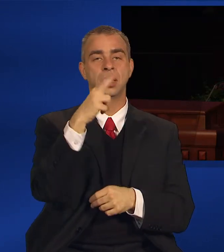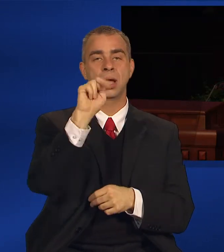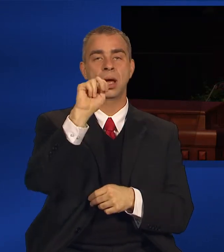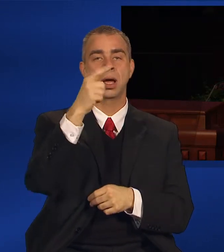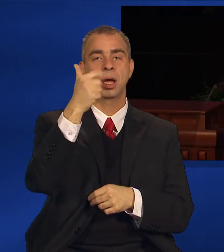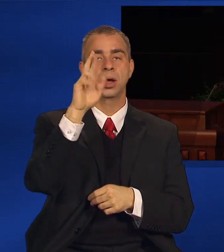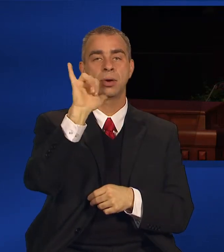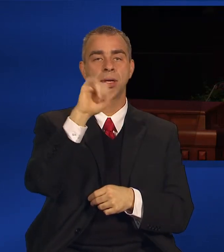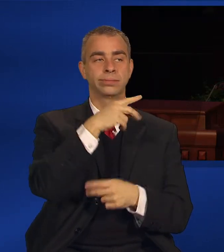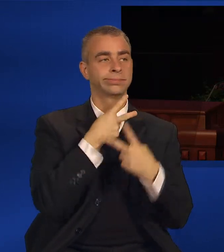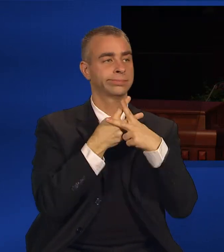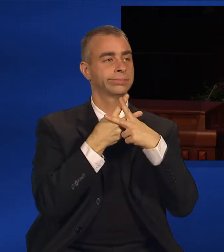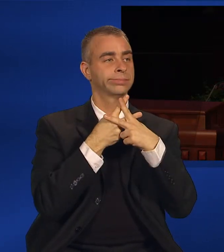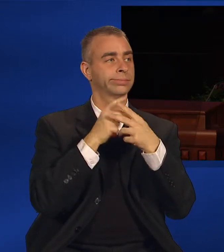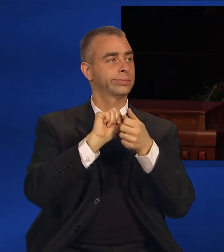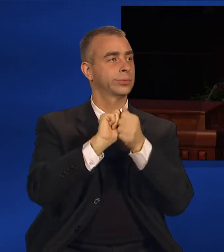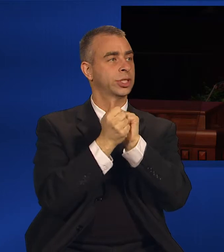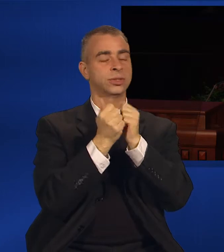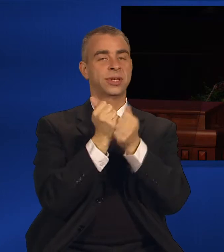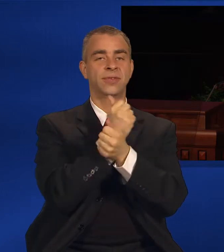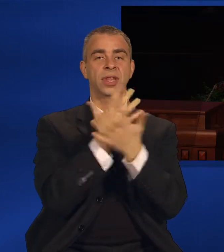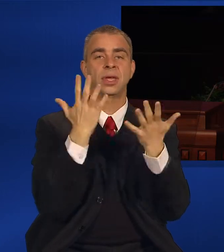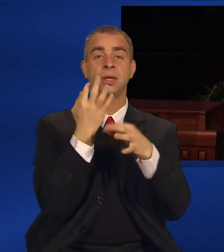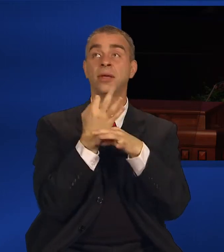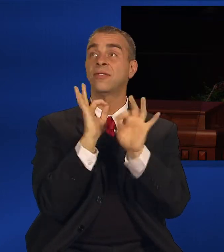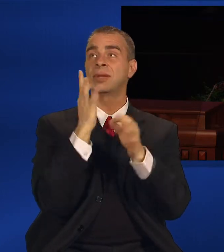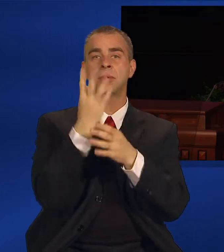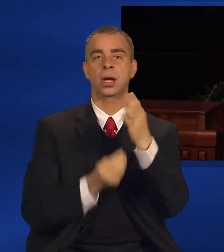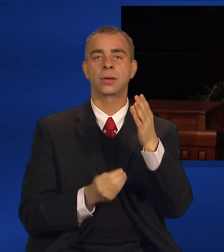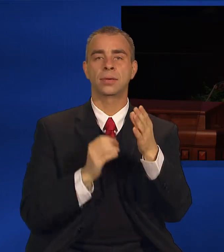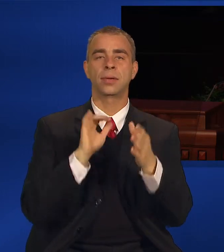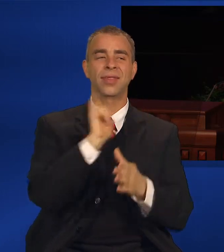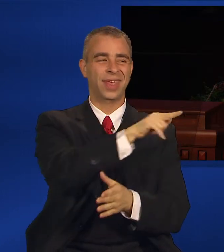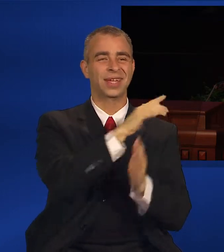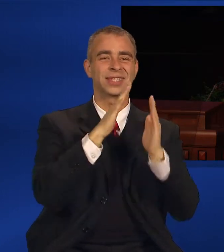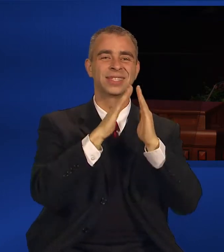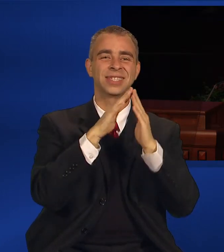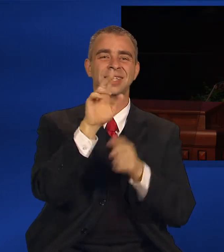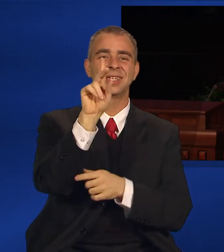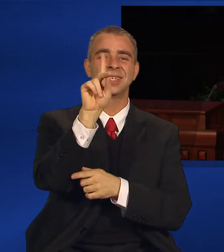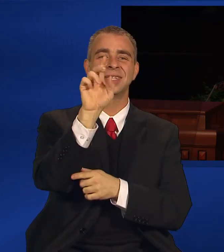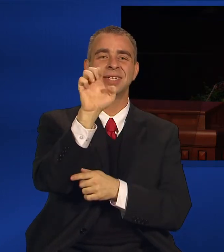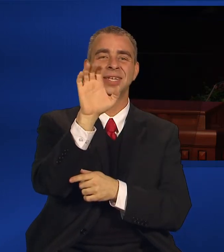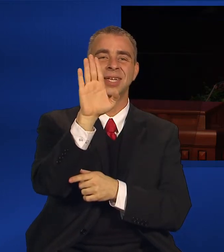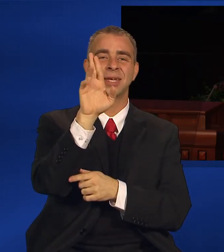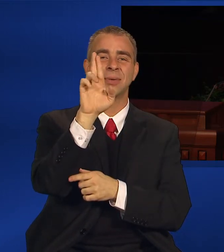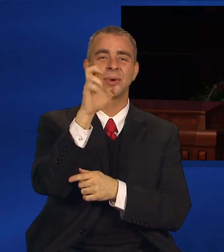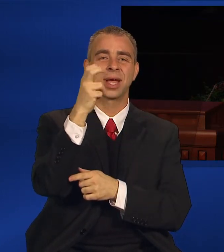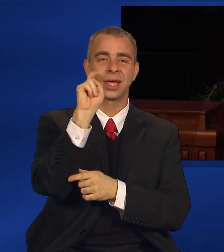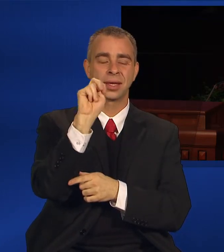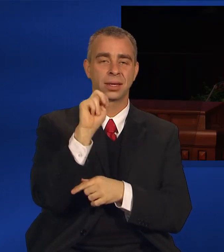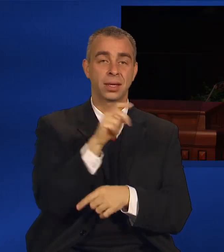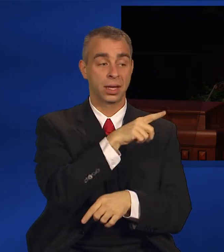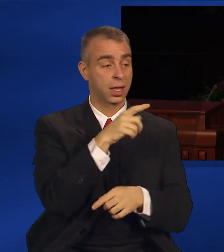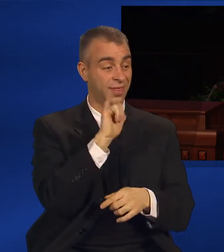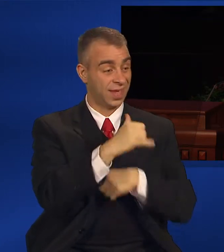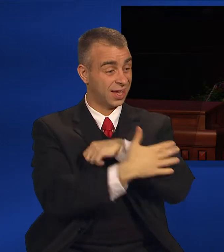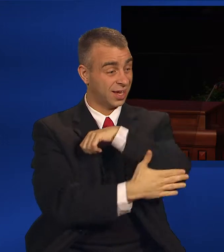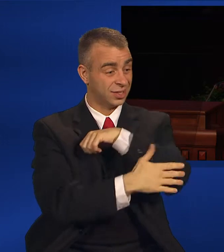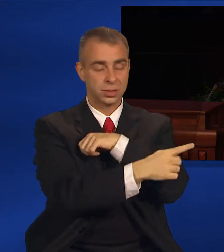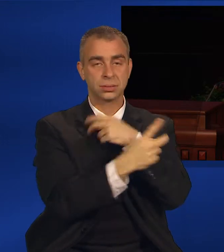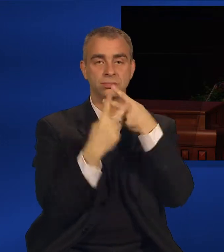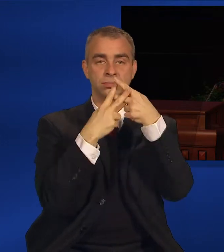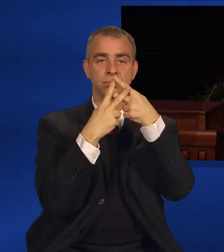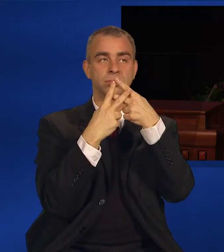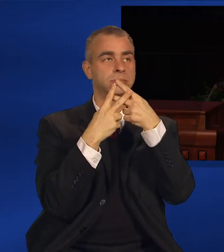city of de Brechen. Freedom had also been taken from the people of Hungary. Brother